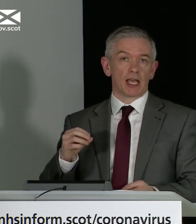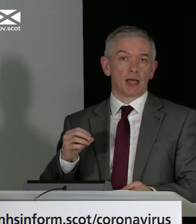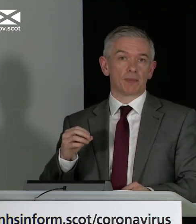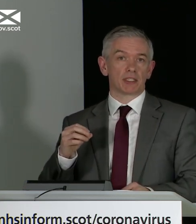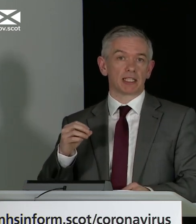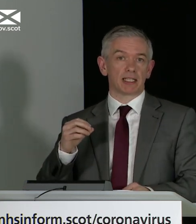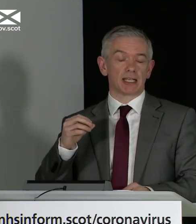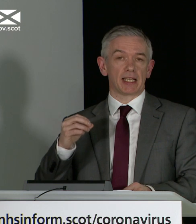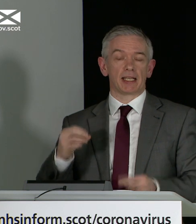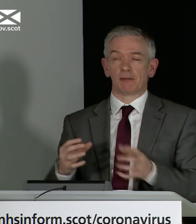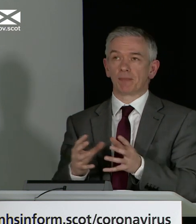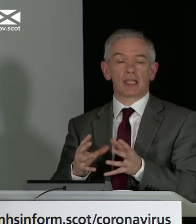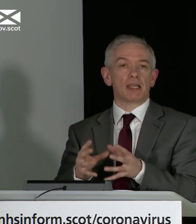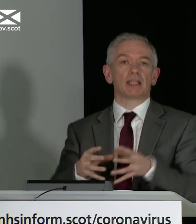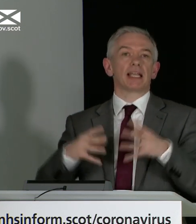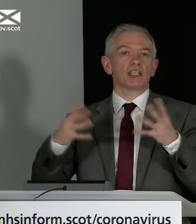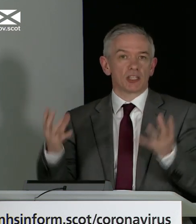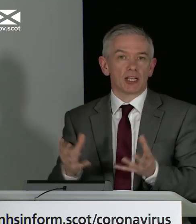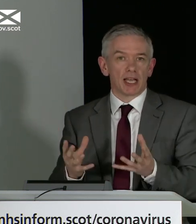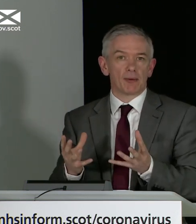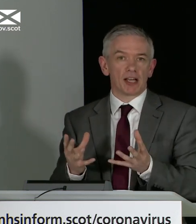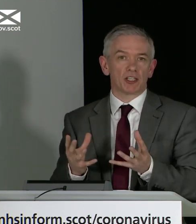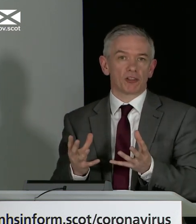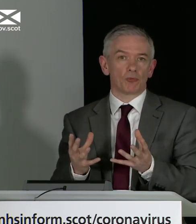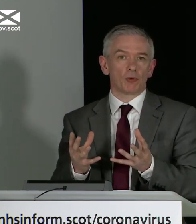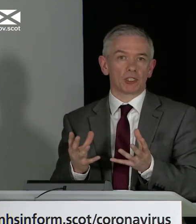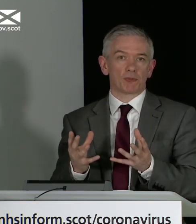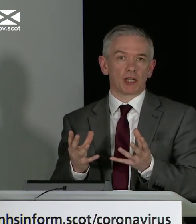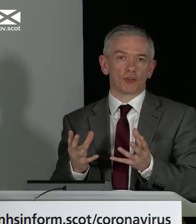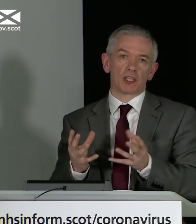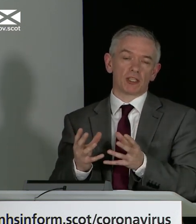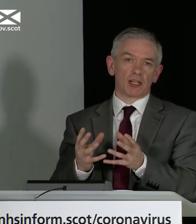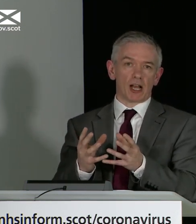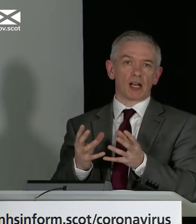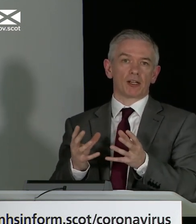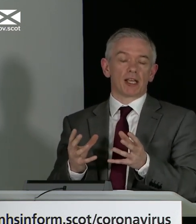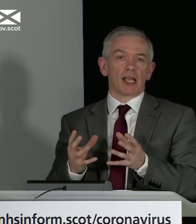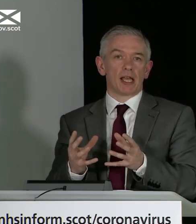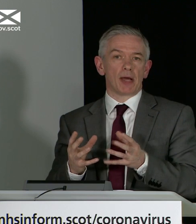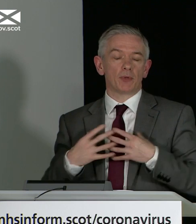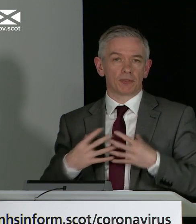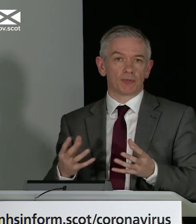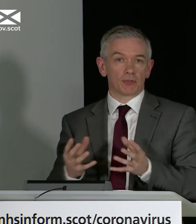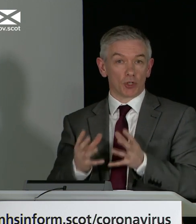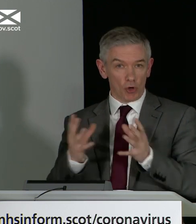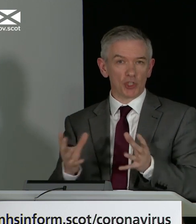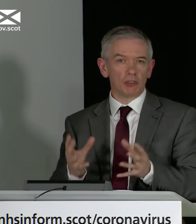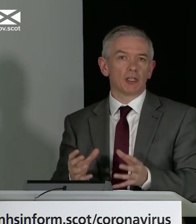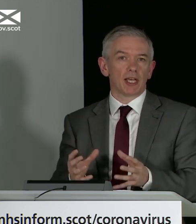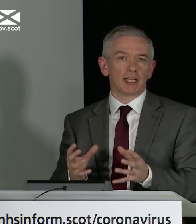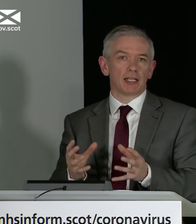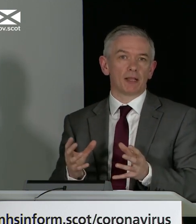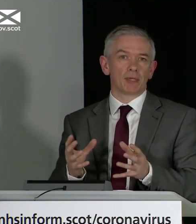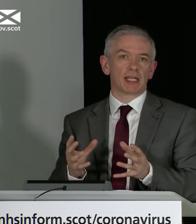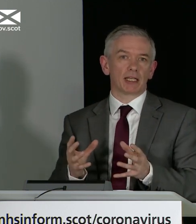slightly even less accurate than we would expect. So I think there are, I would have caution